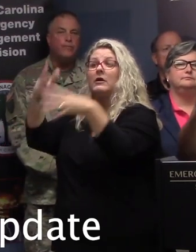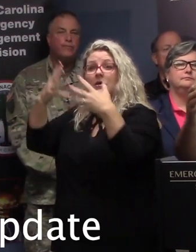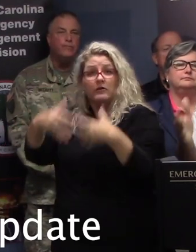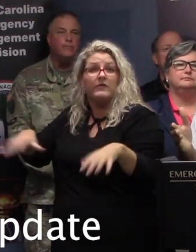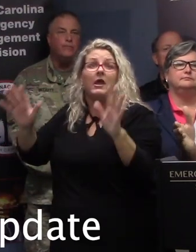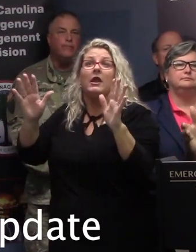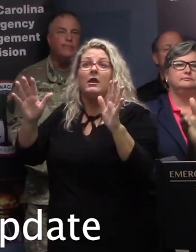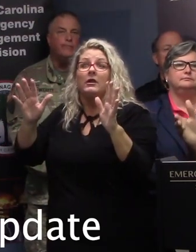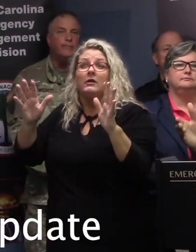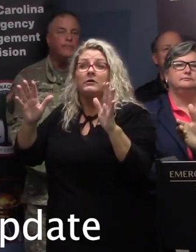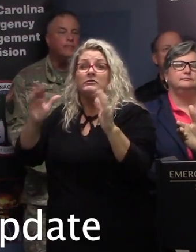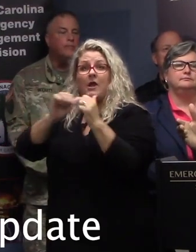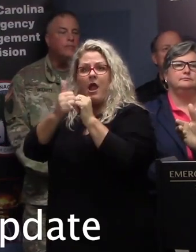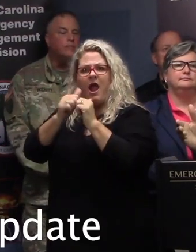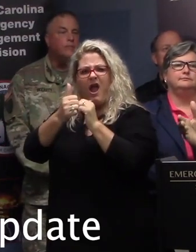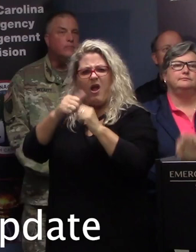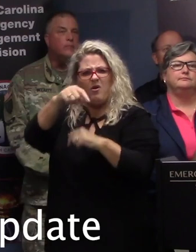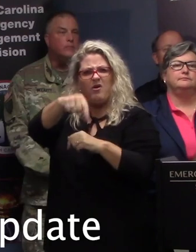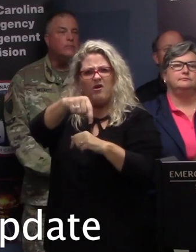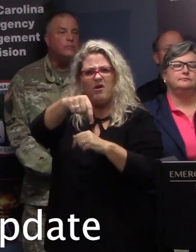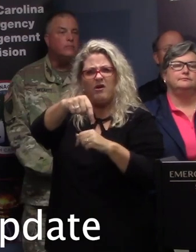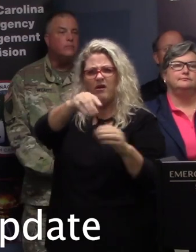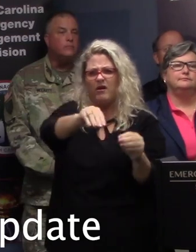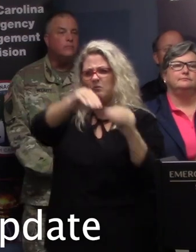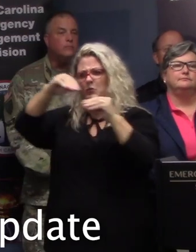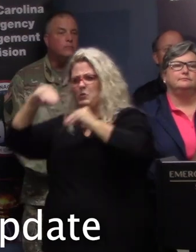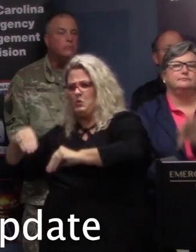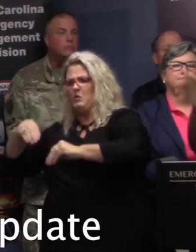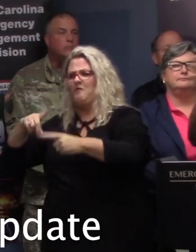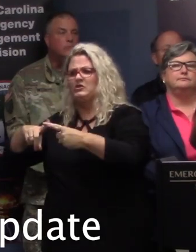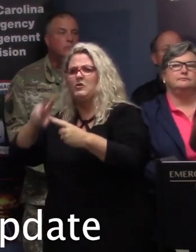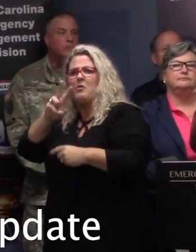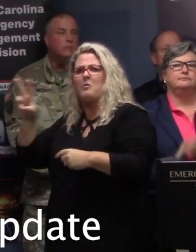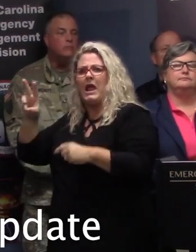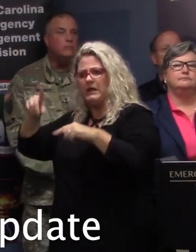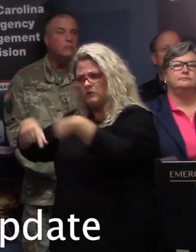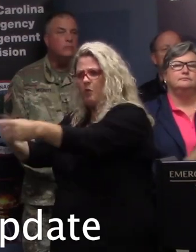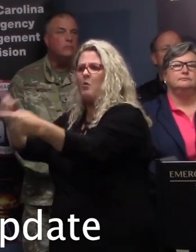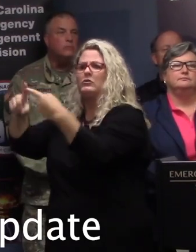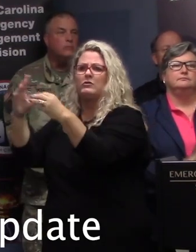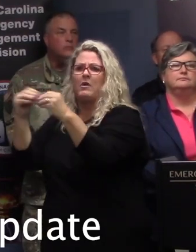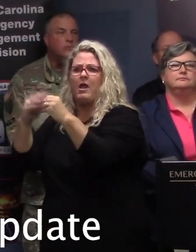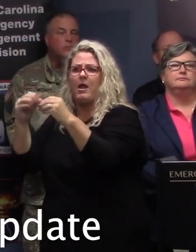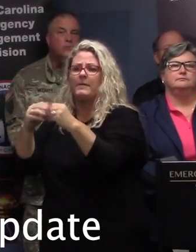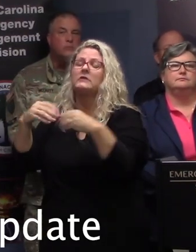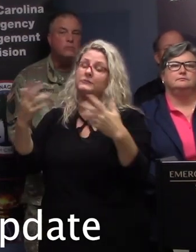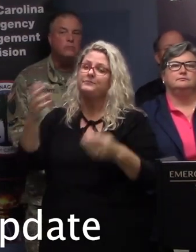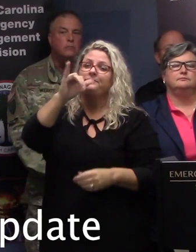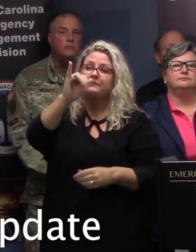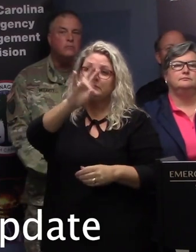regular side, the westbound sides of I-26? Well, here in the Columbia area, at the I-77